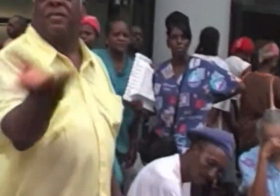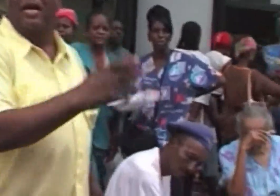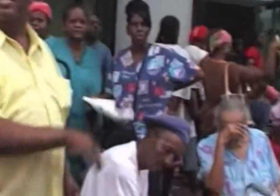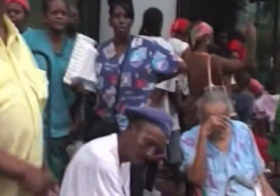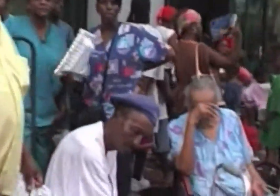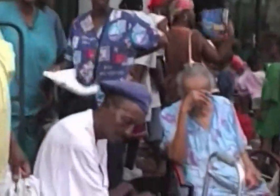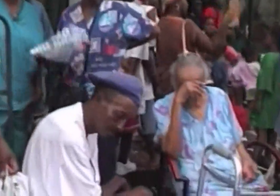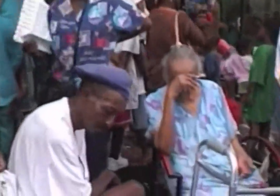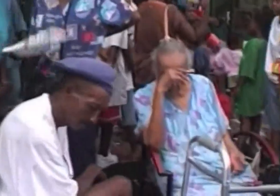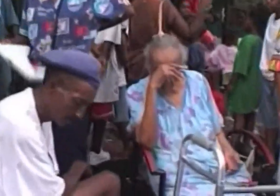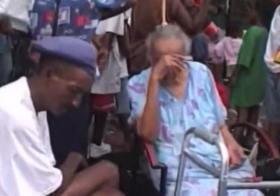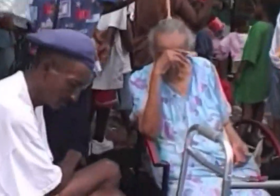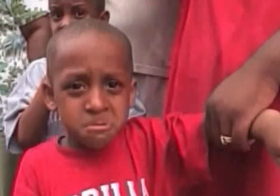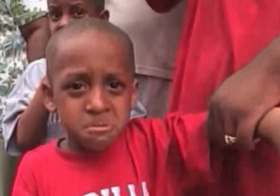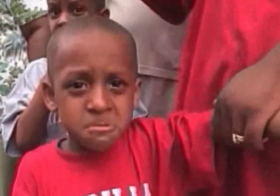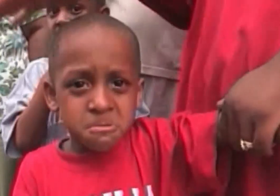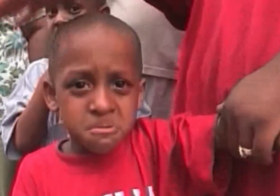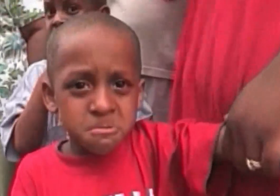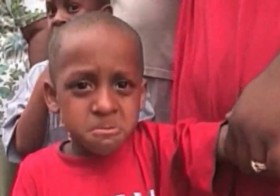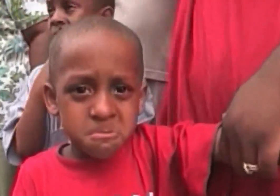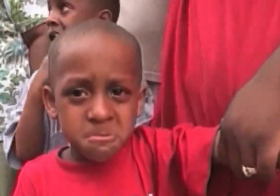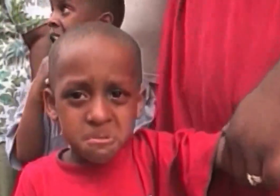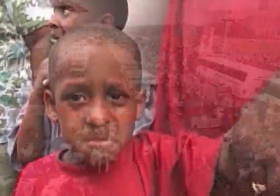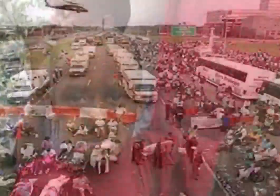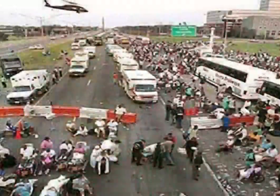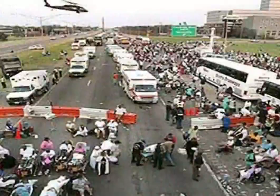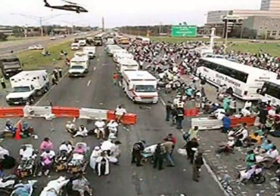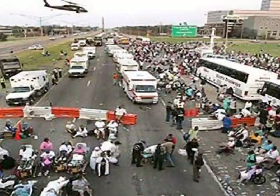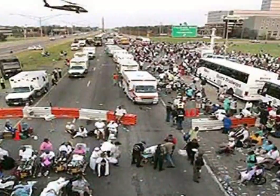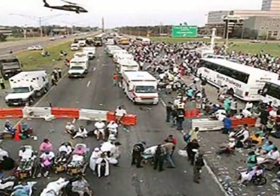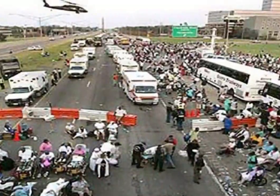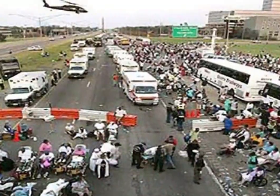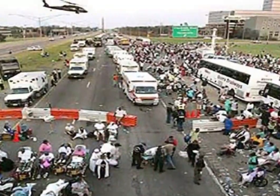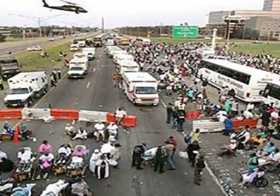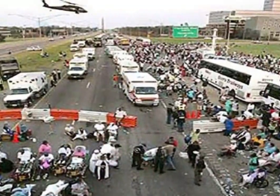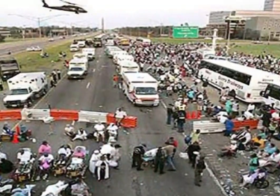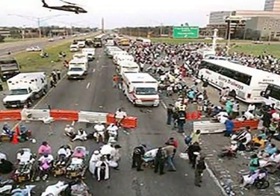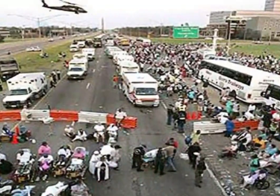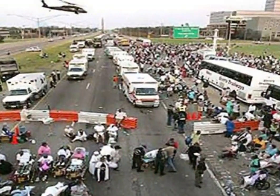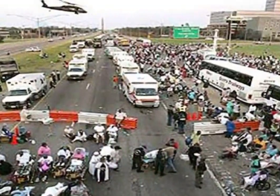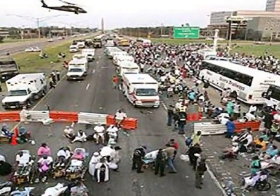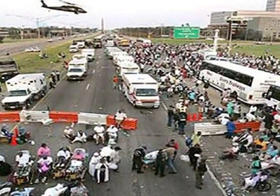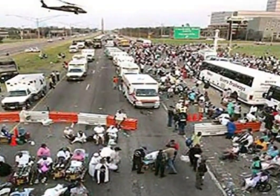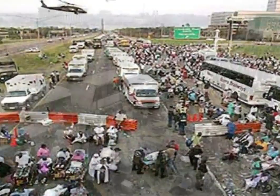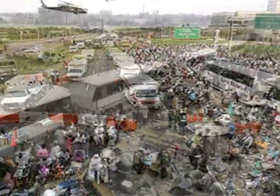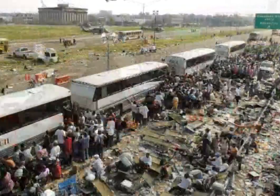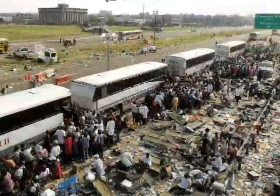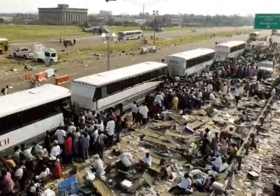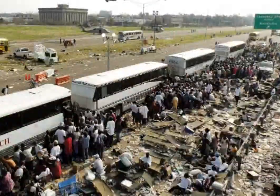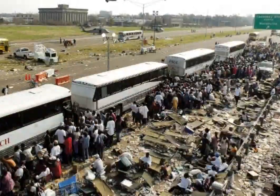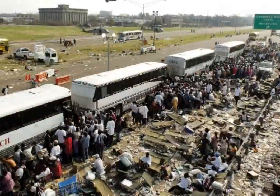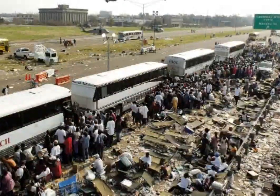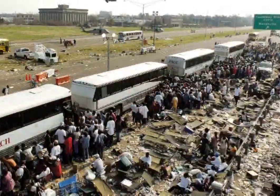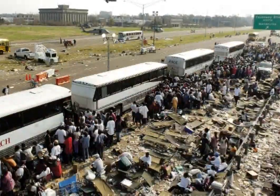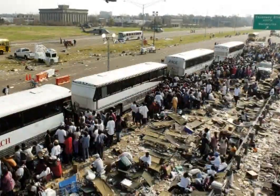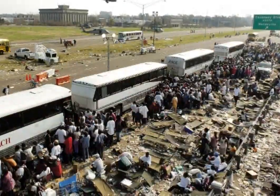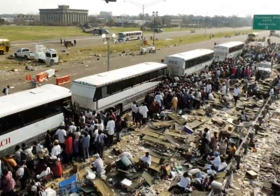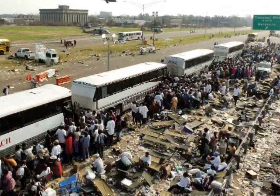Katrina was an eye-opener. There was several incidents where deaf people were loaded on the bus had no idea where they were going why they were being shifted to